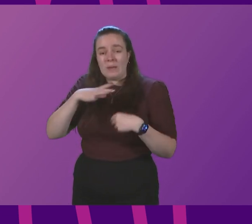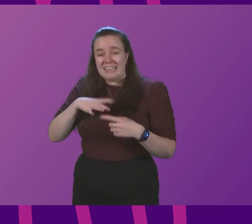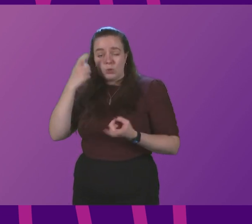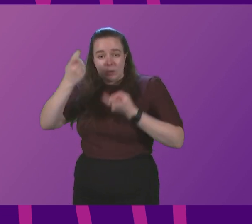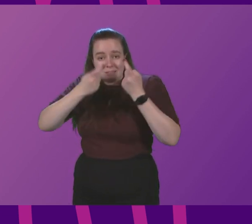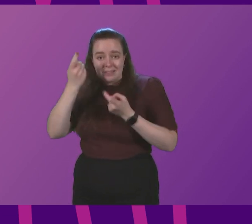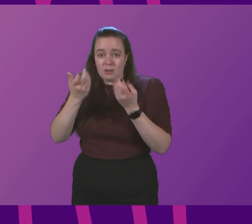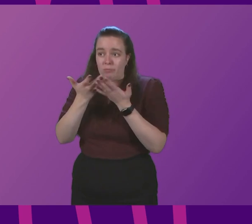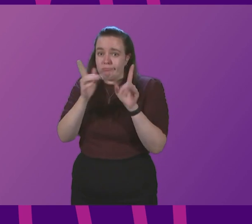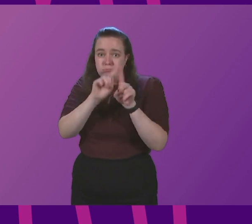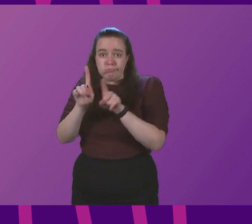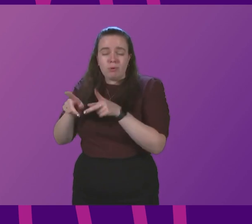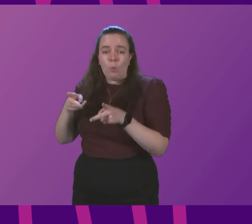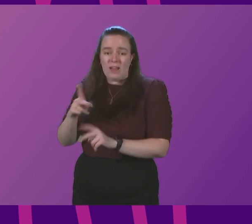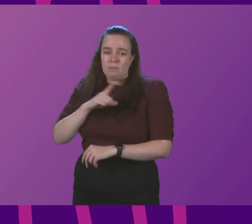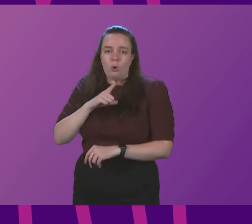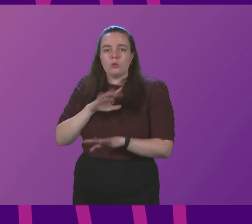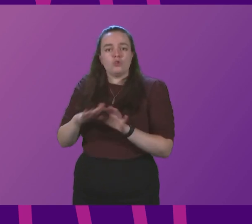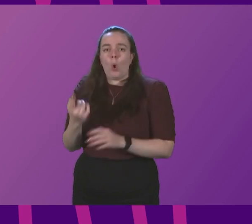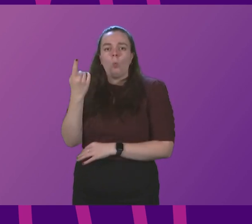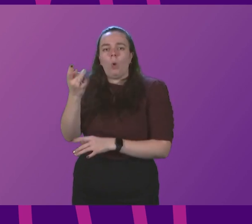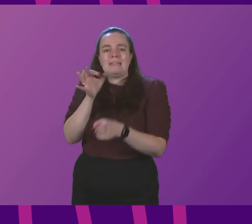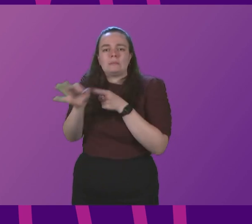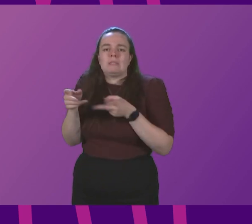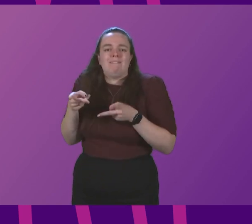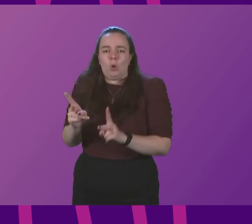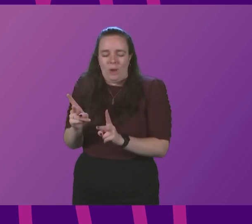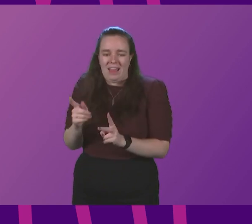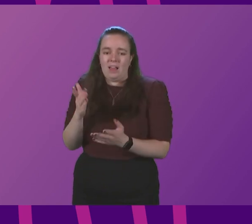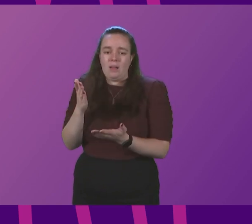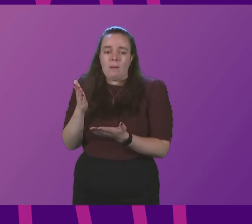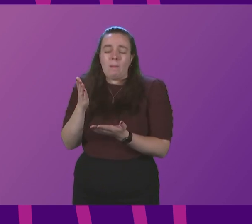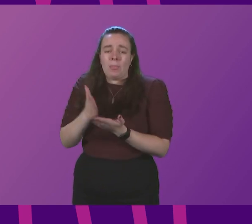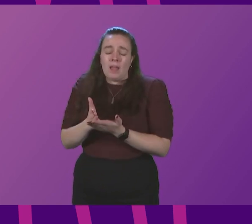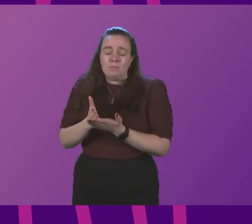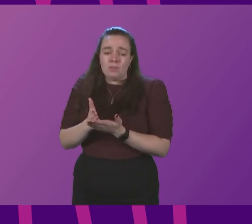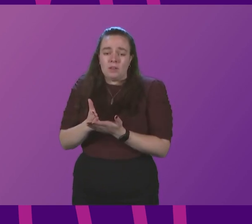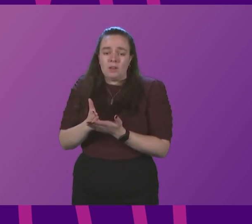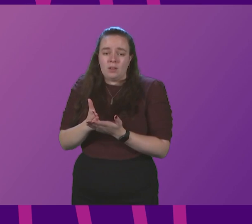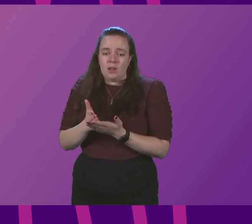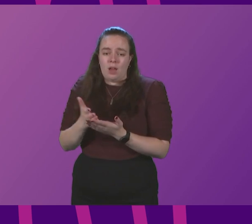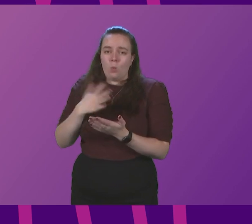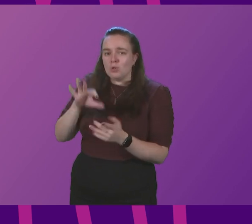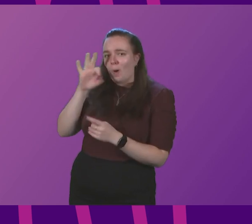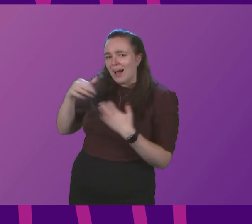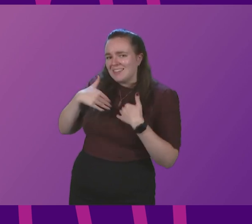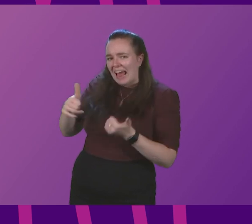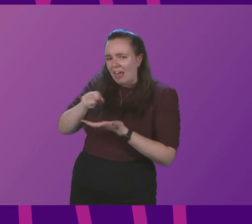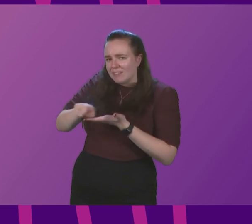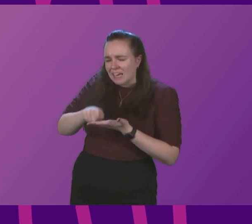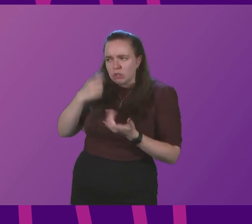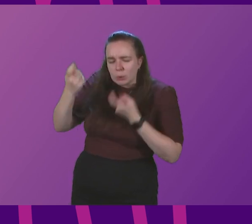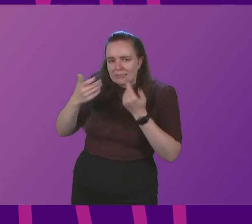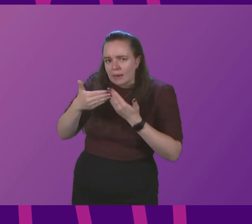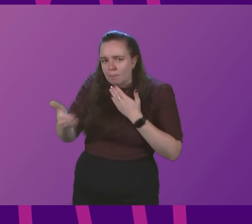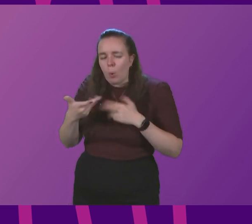consider a range of different ways because there will not be one particular measure. It is so serious a point that I want to ask the Health Secretary to consider that more to see if